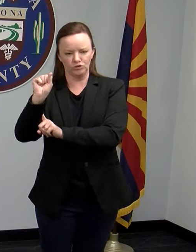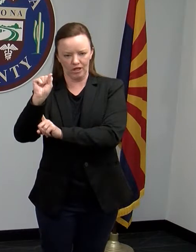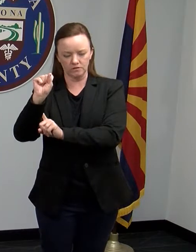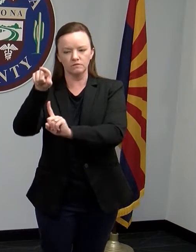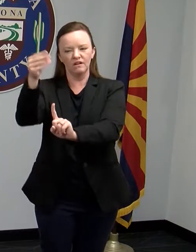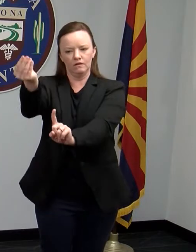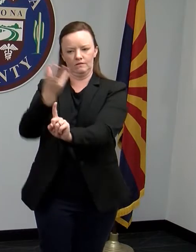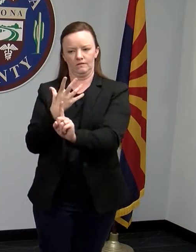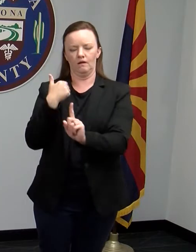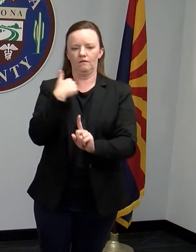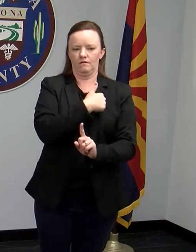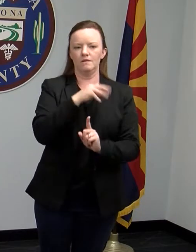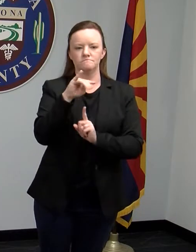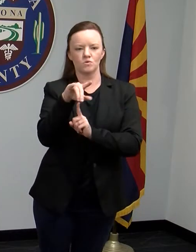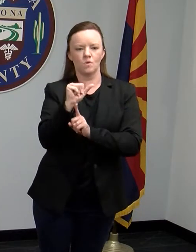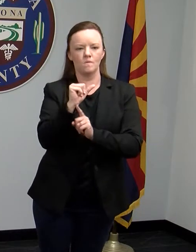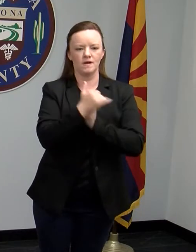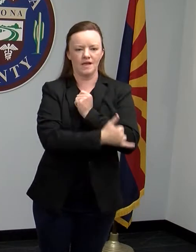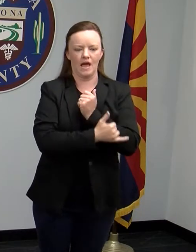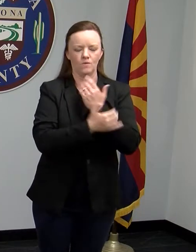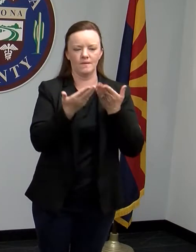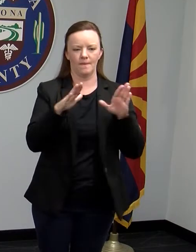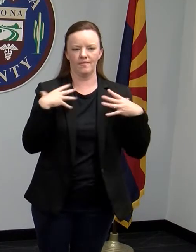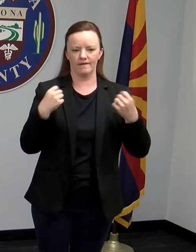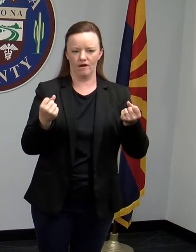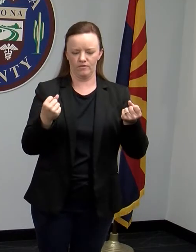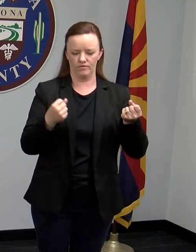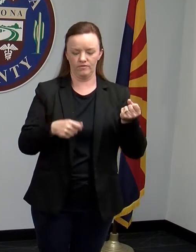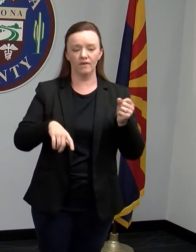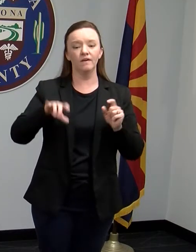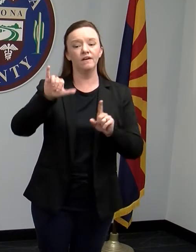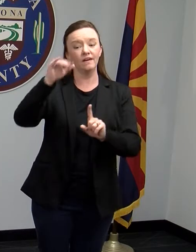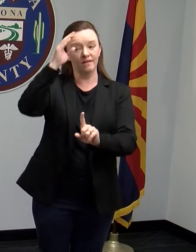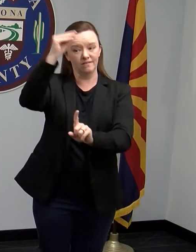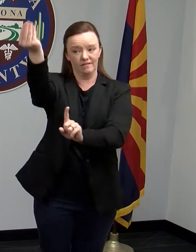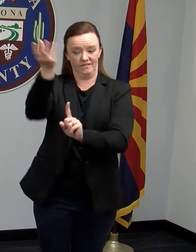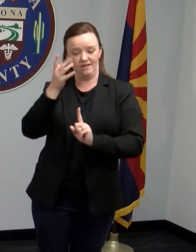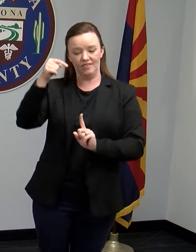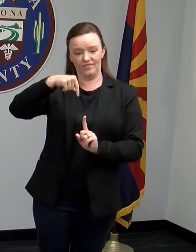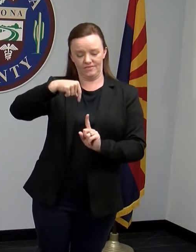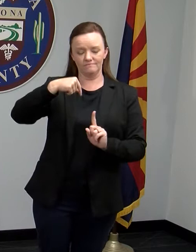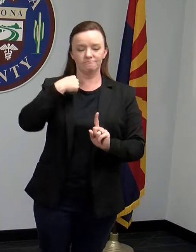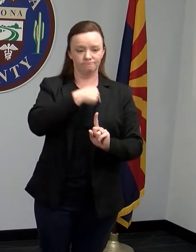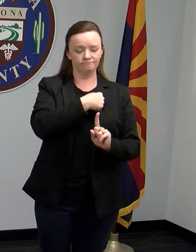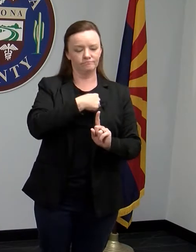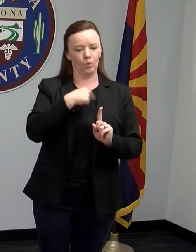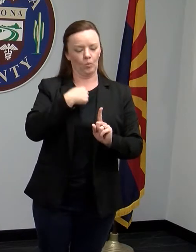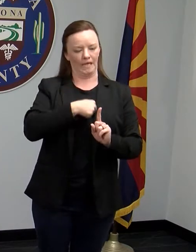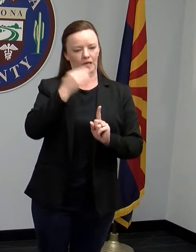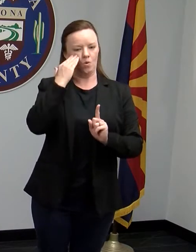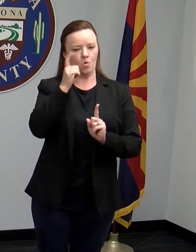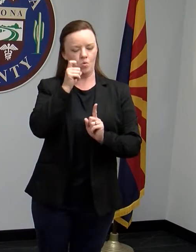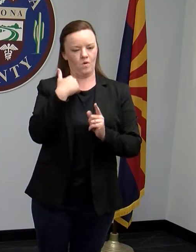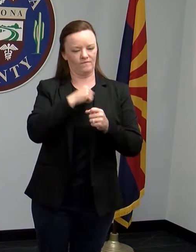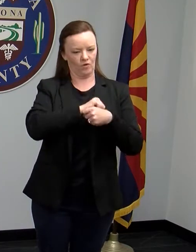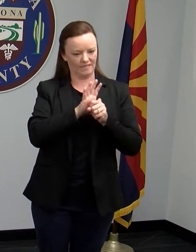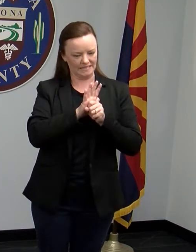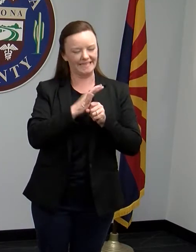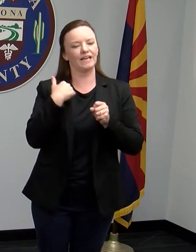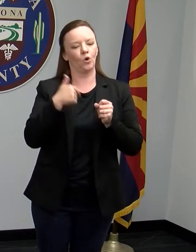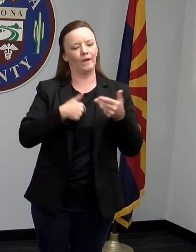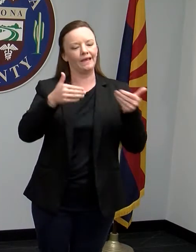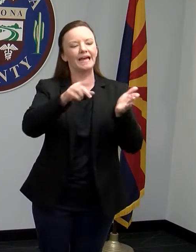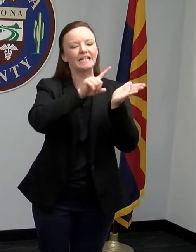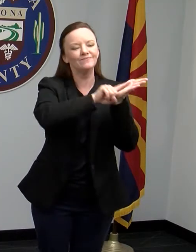the majority of results that we use to contact and investigate cases of COVID-19. PCR